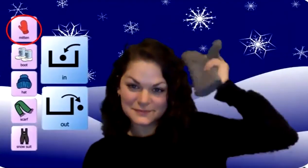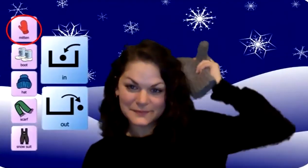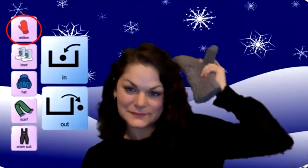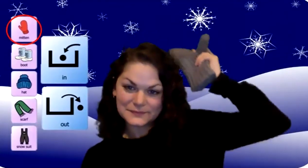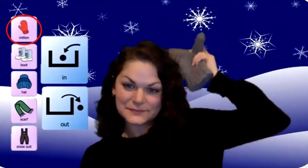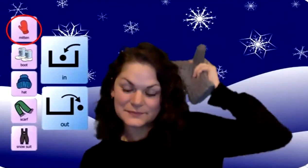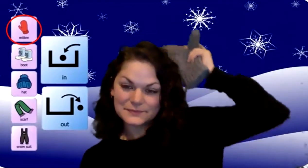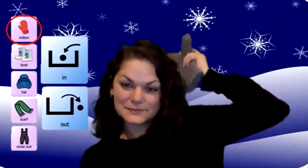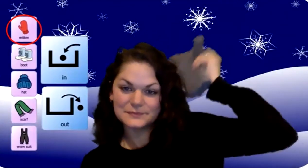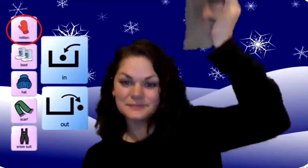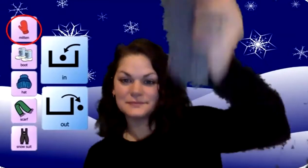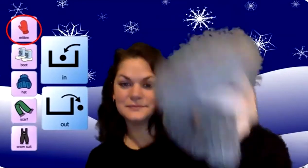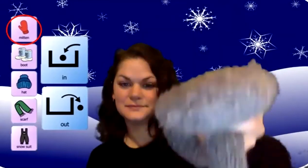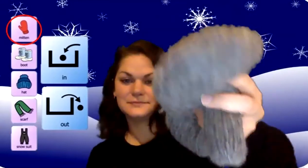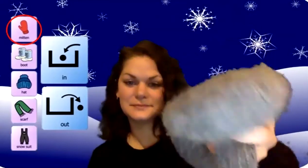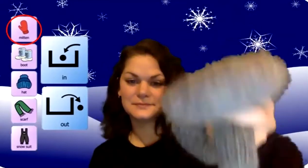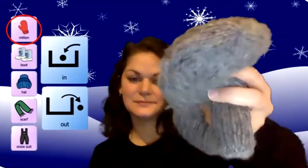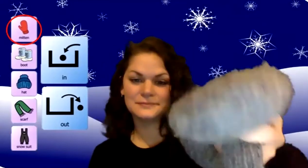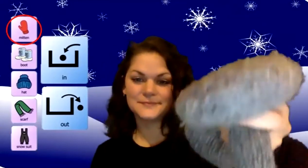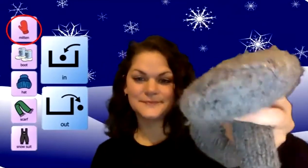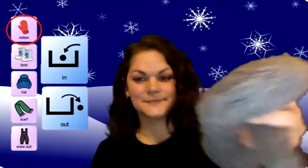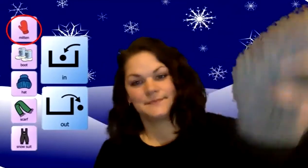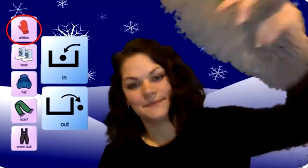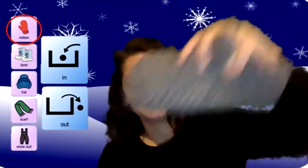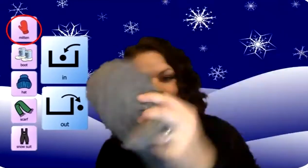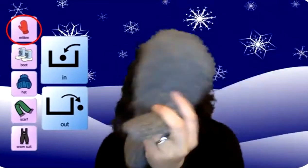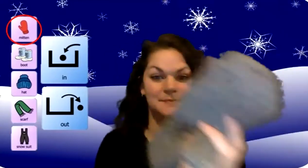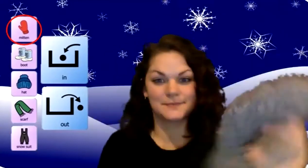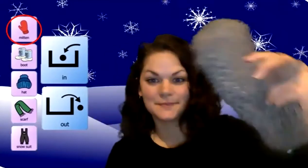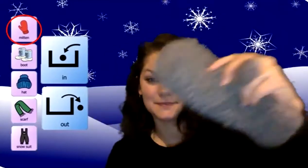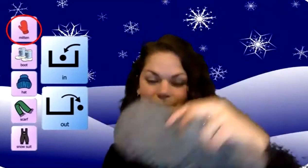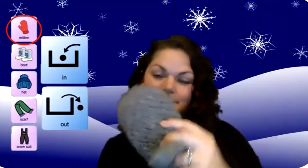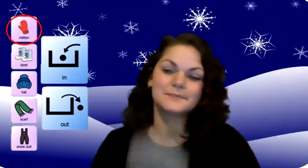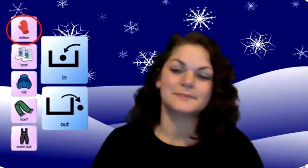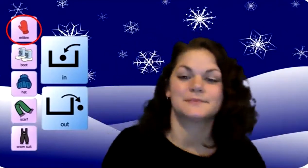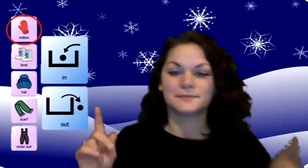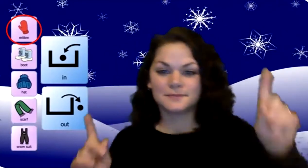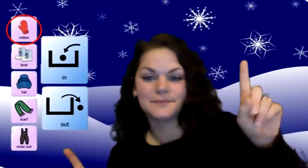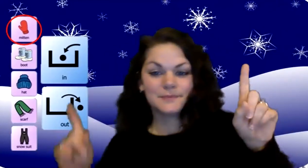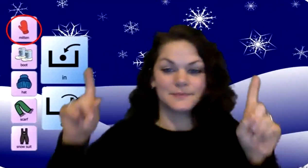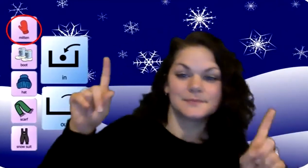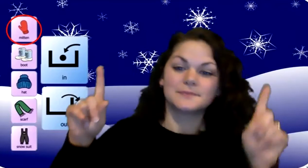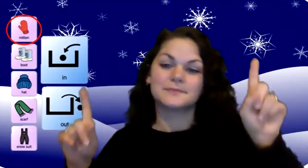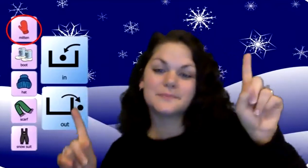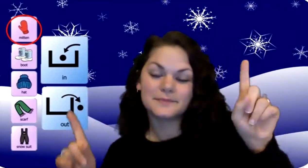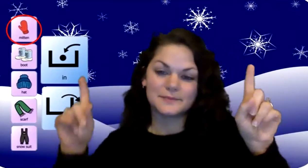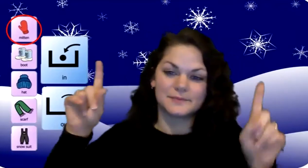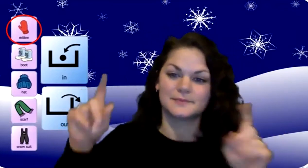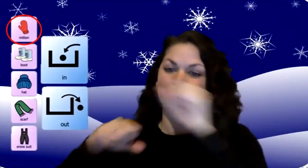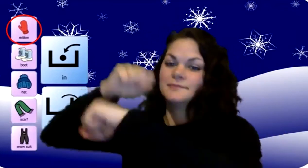mitten out. You put your left mitten in and you shake it all about. Do the winter hokey. You